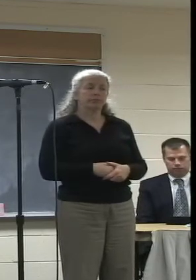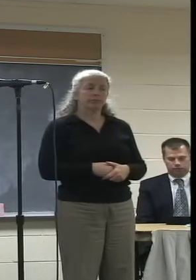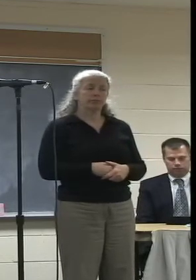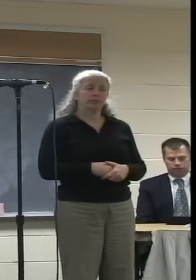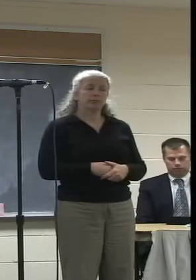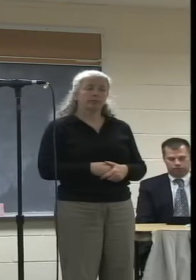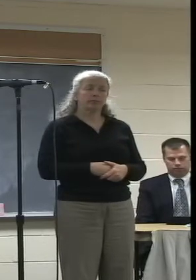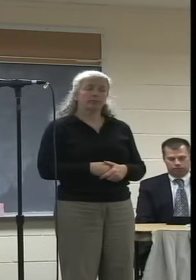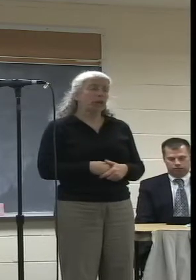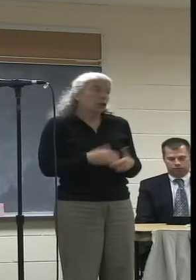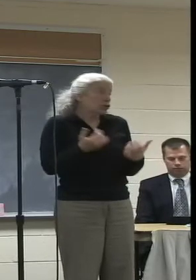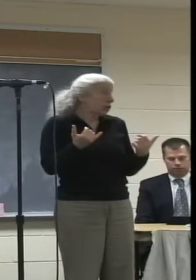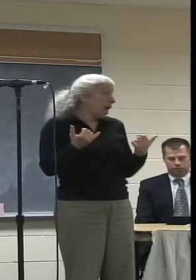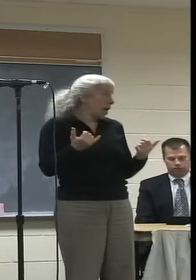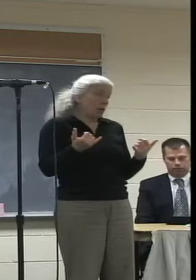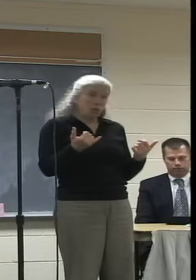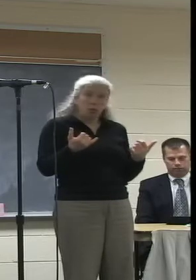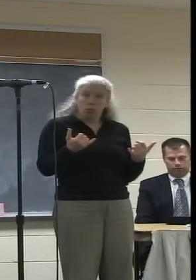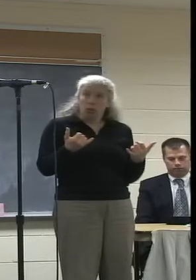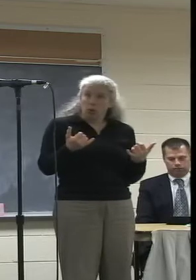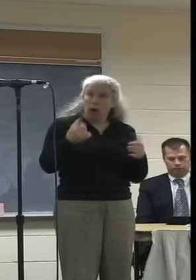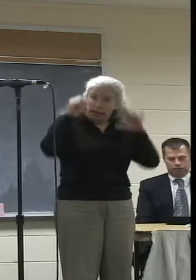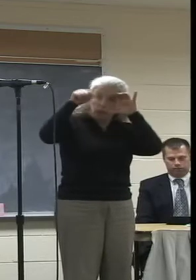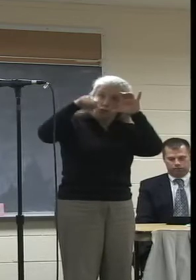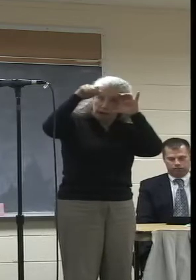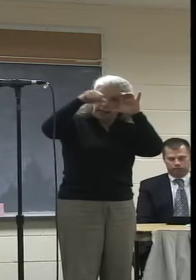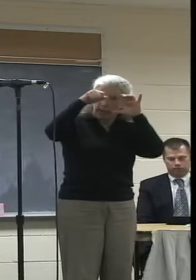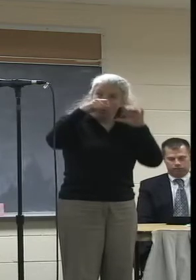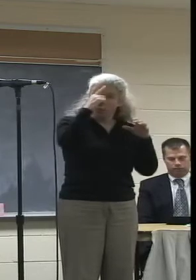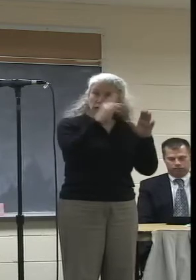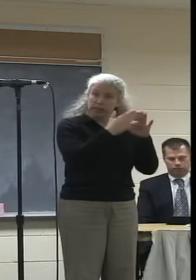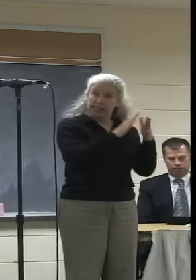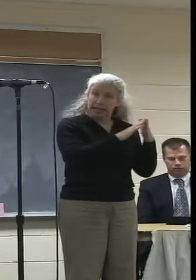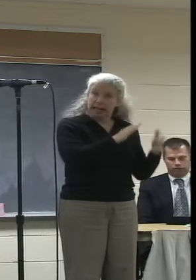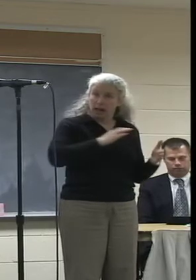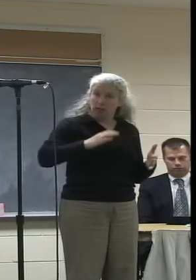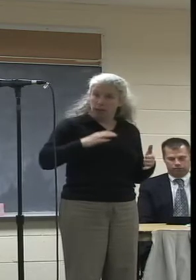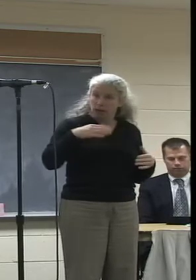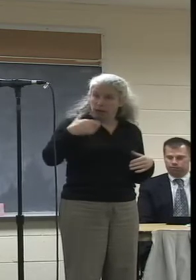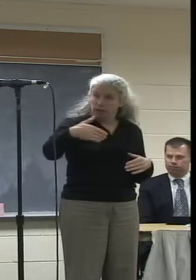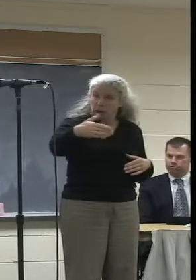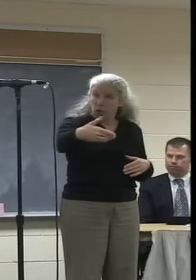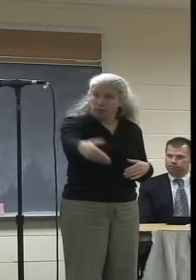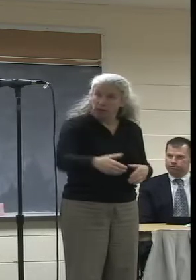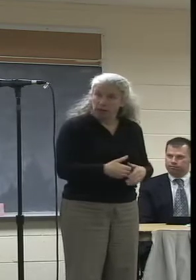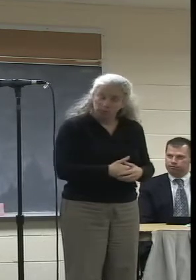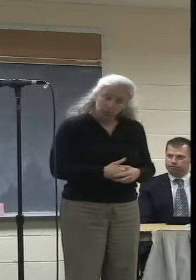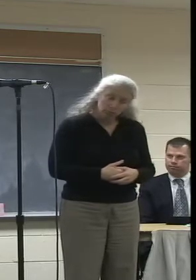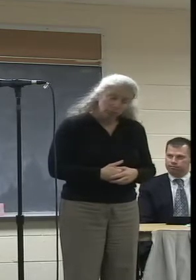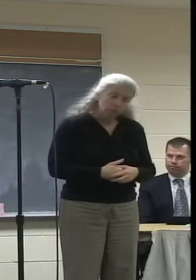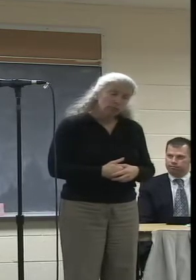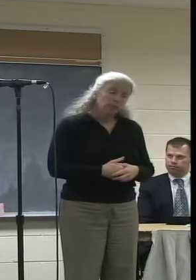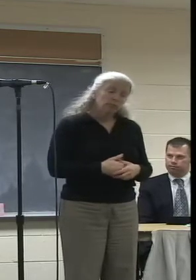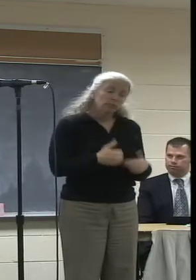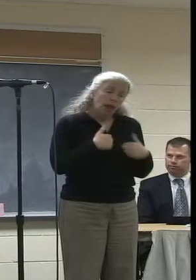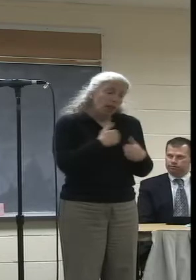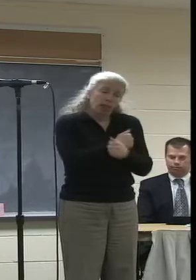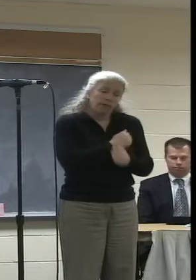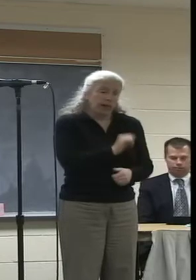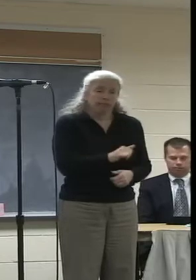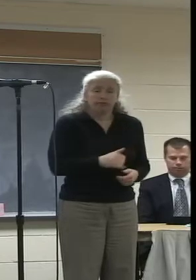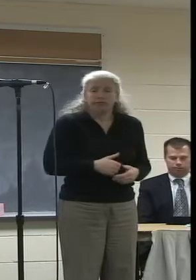So even today, I'll still run a camera for a city council meeting every now and then. And I love it.